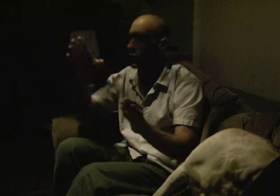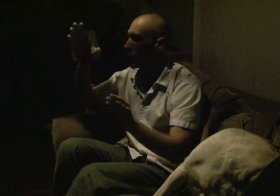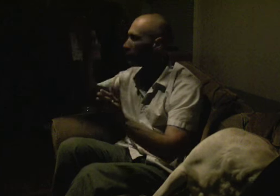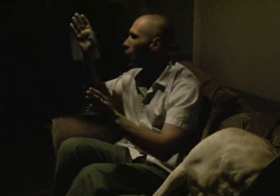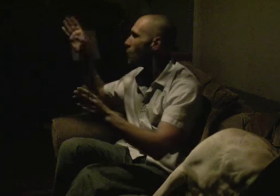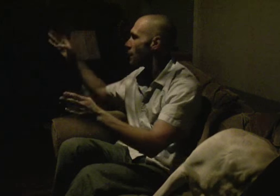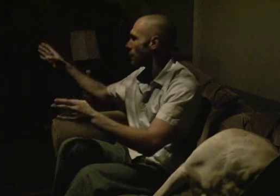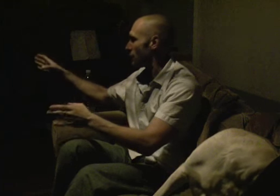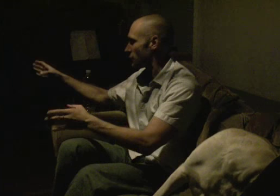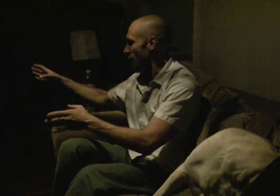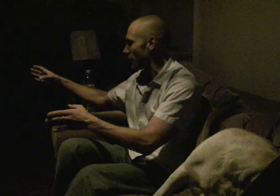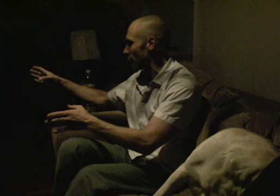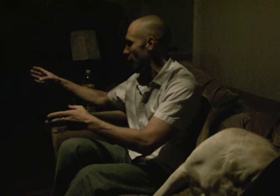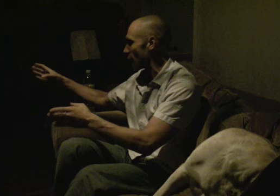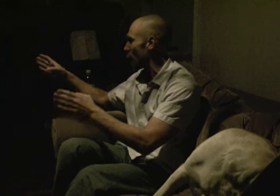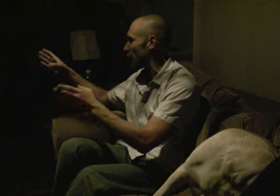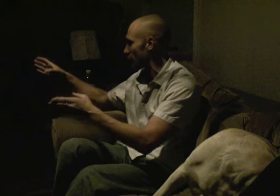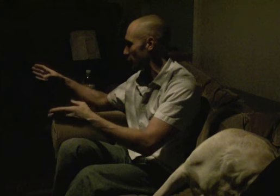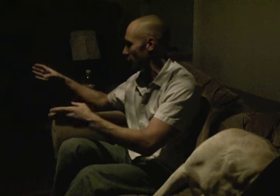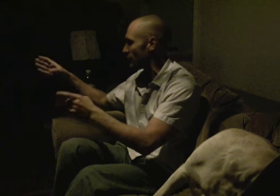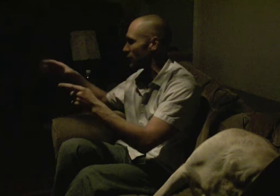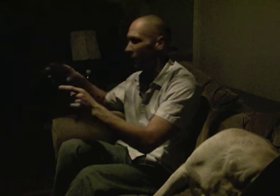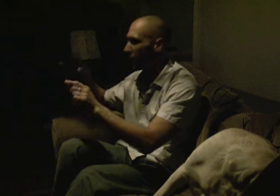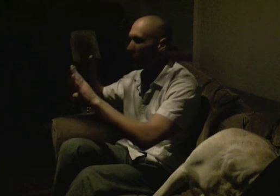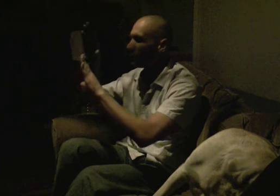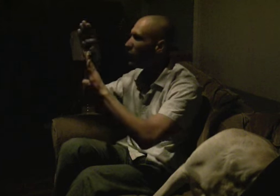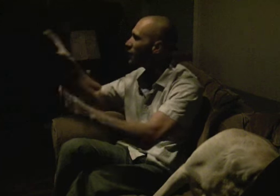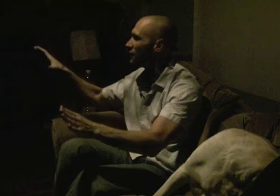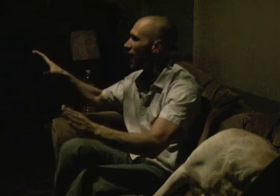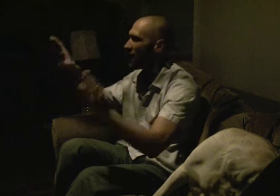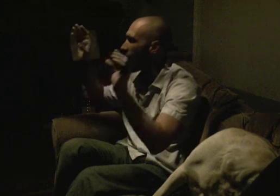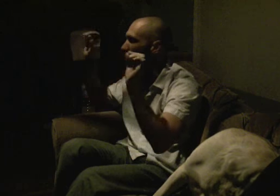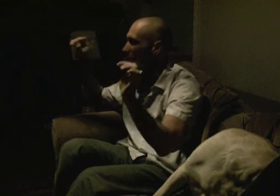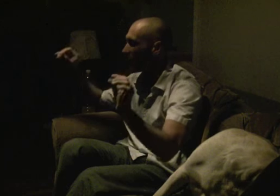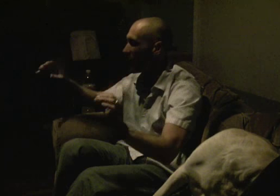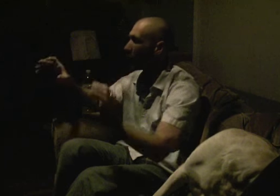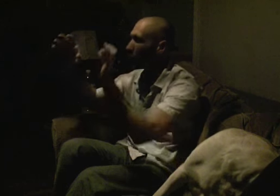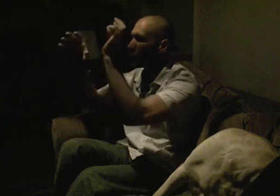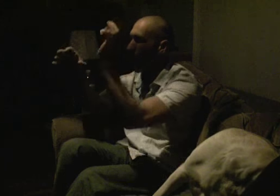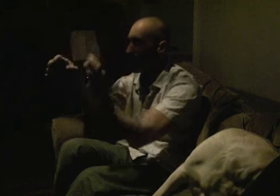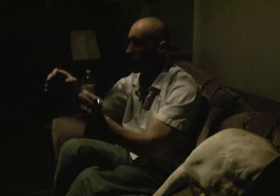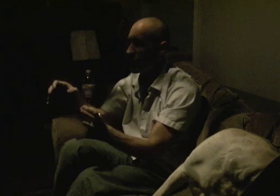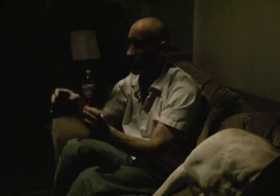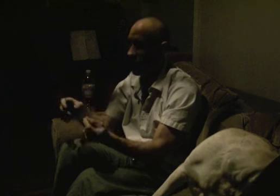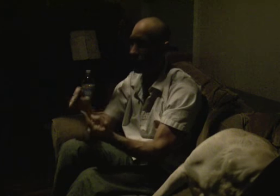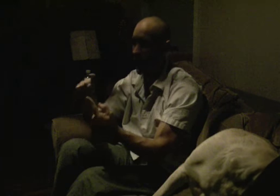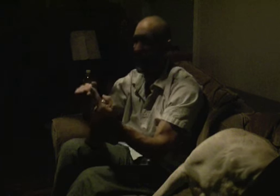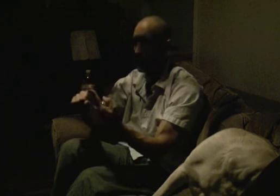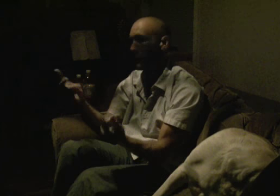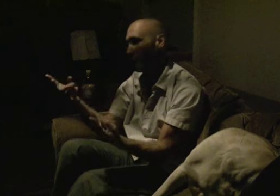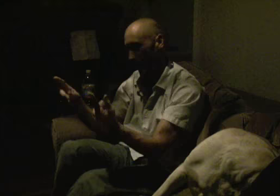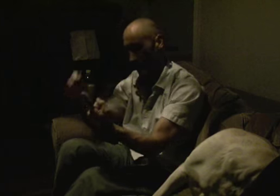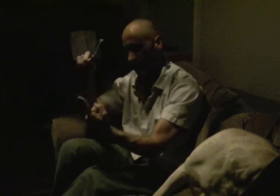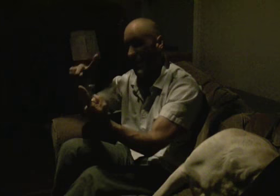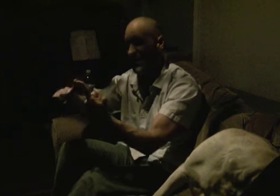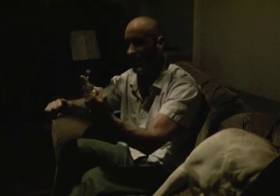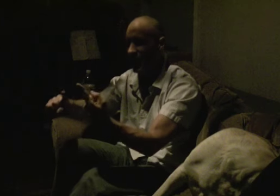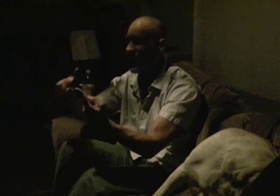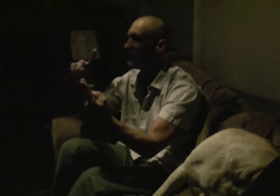There was no memory of the driving around, looking for the place to do. There was none of that. That was not there. There was one thing there. Pain. Two things. Pain and